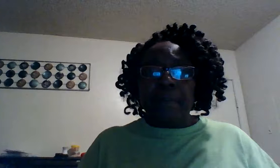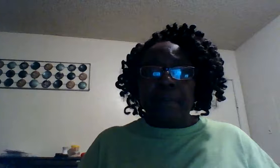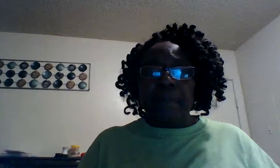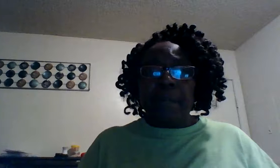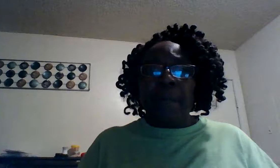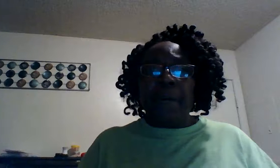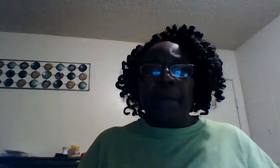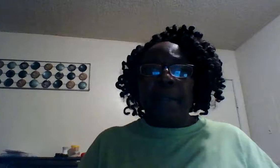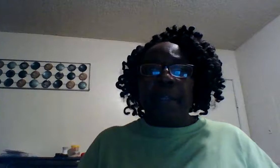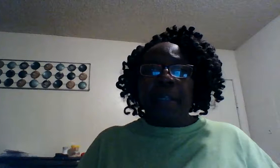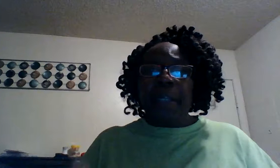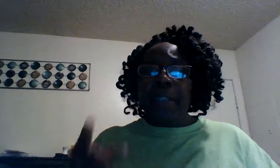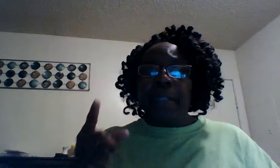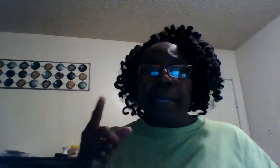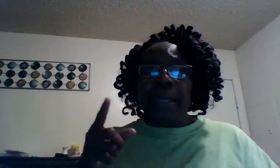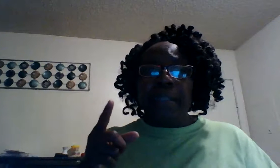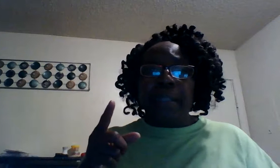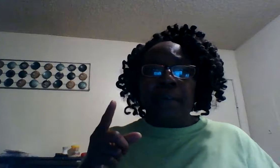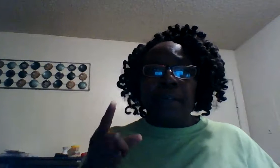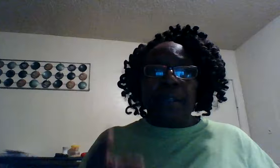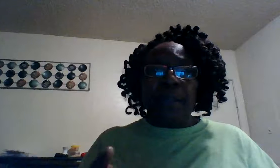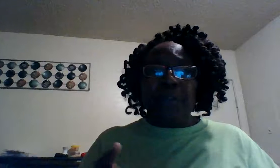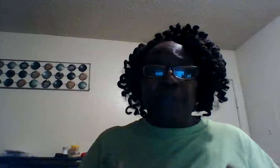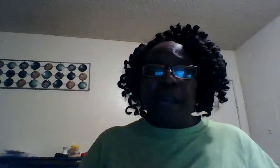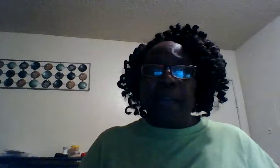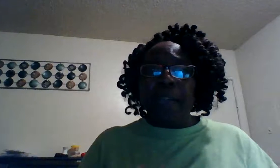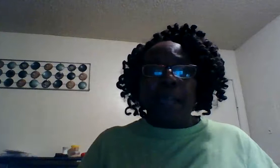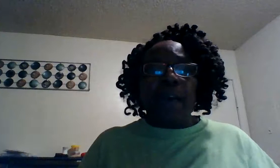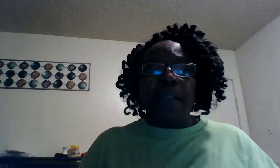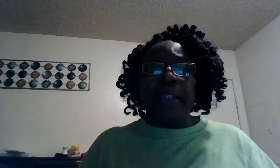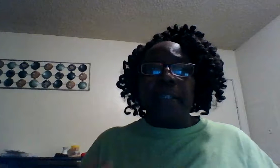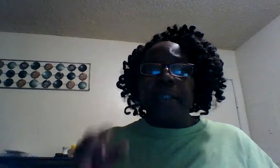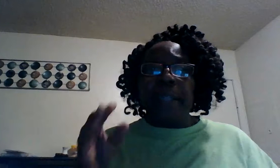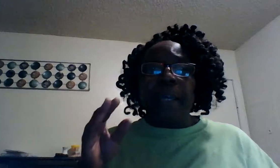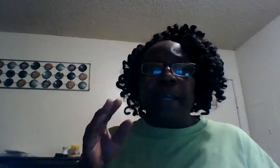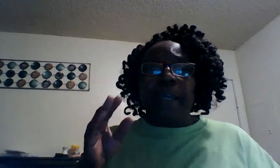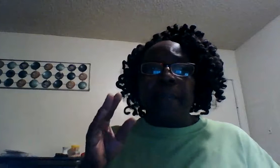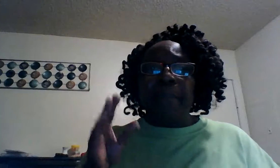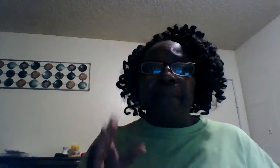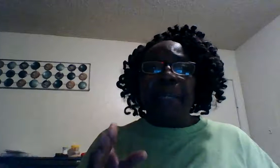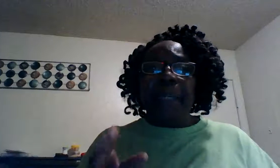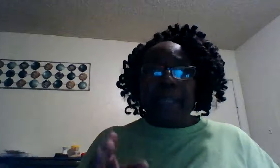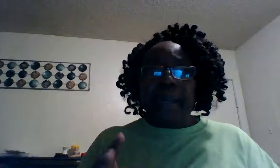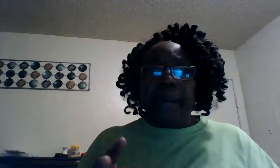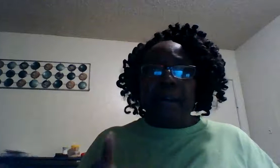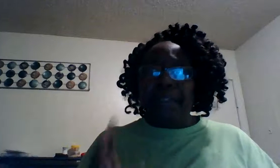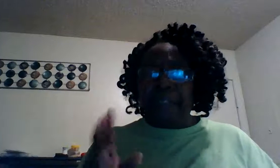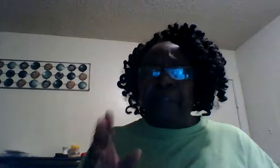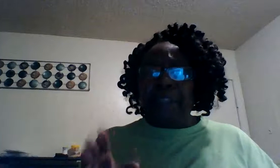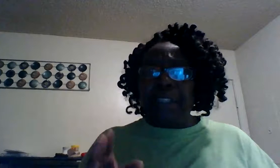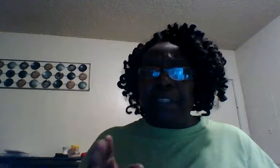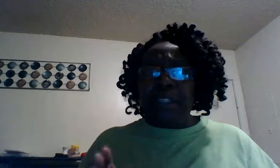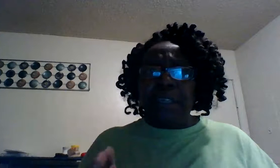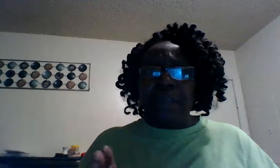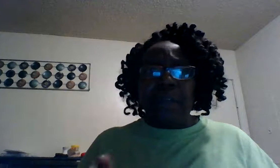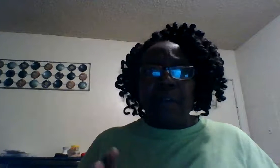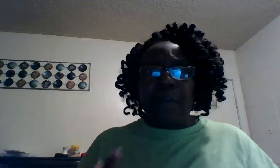come on he said it's going to come trials and all this he said the many of the afflictions in Psalm 34